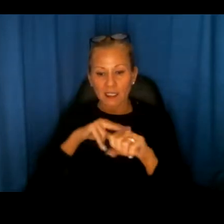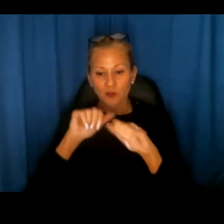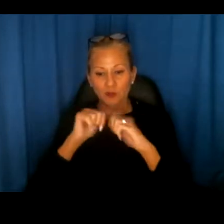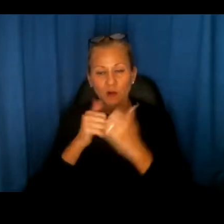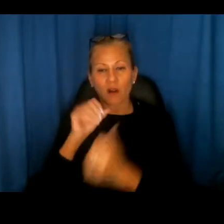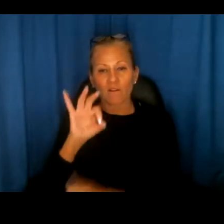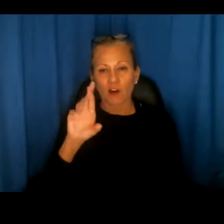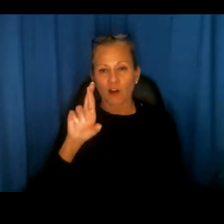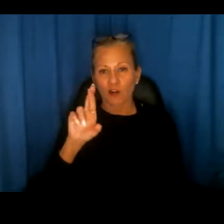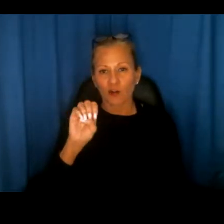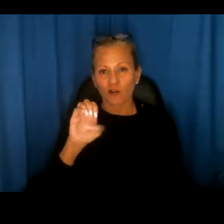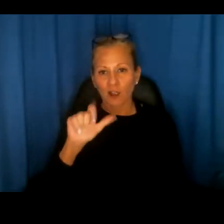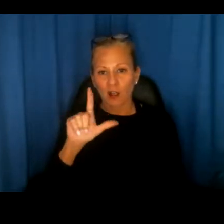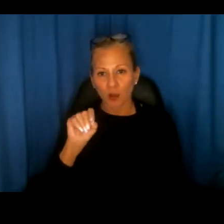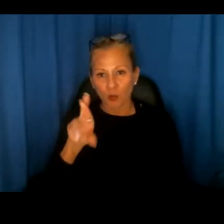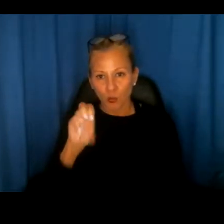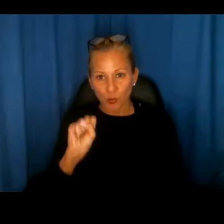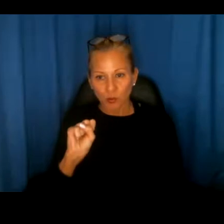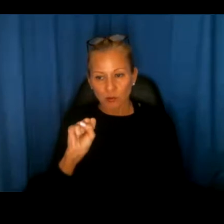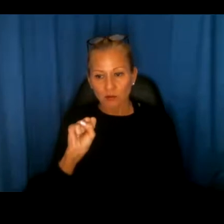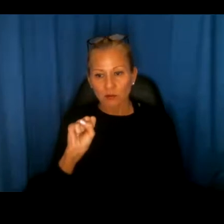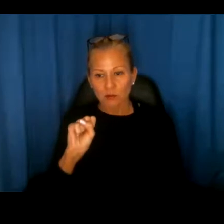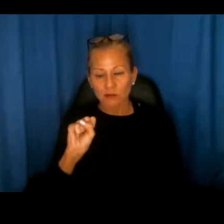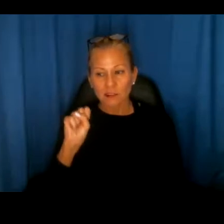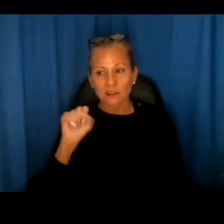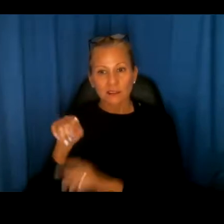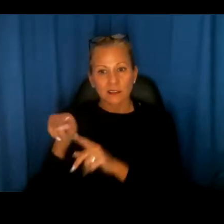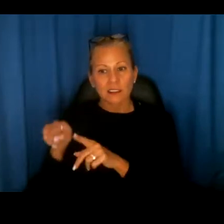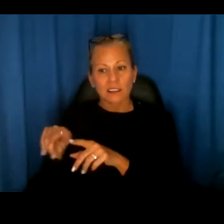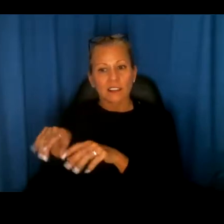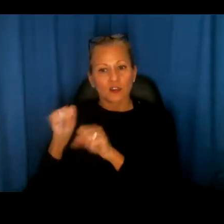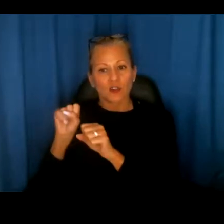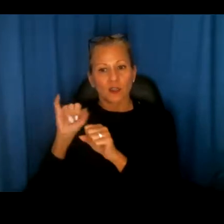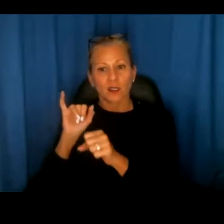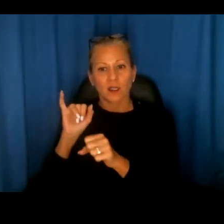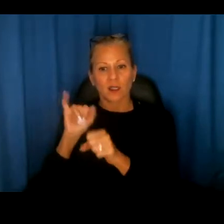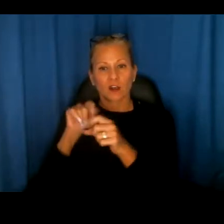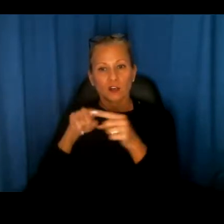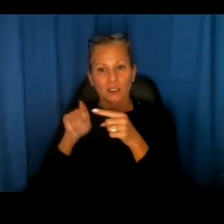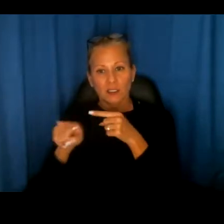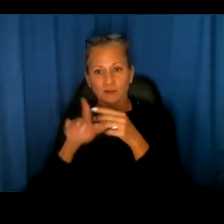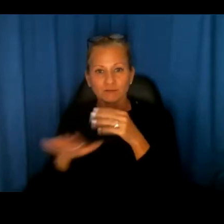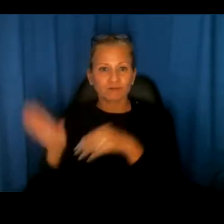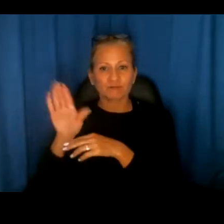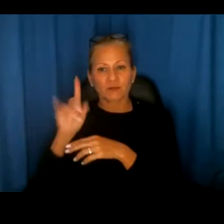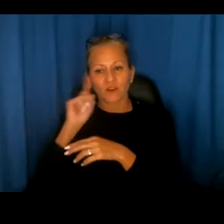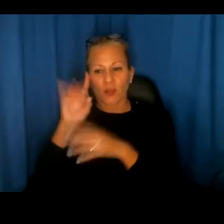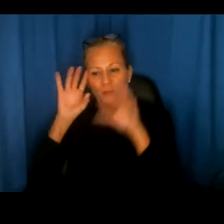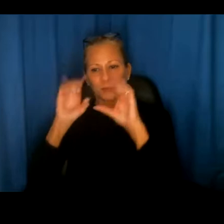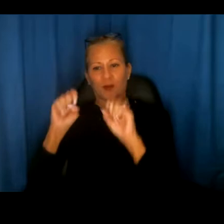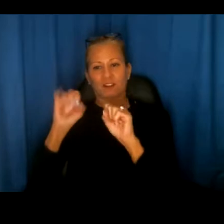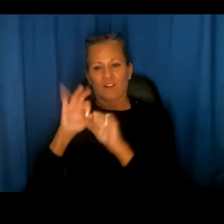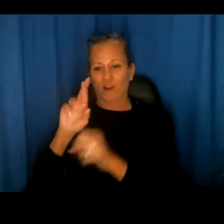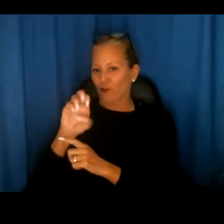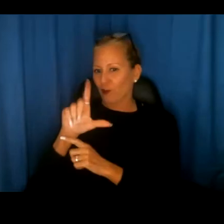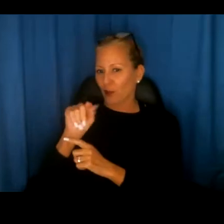Realtors, um, took the opportunity on his inauguration as president of the realtors, uh, to